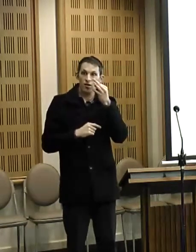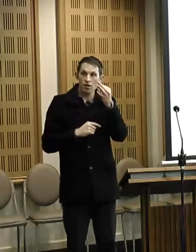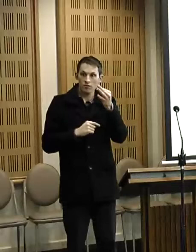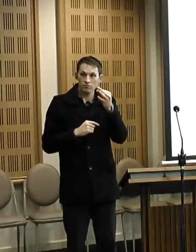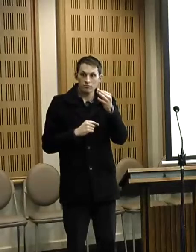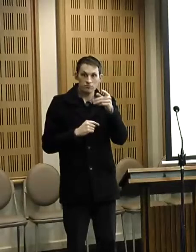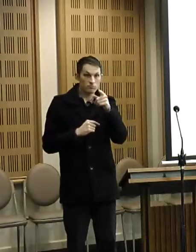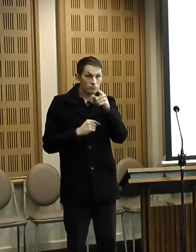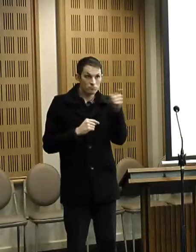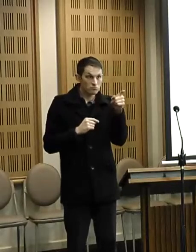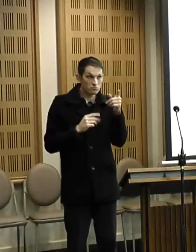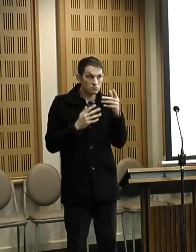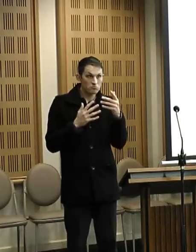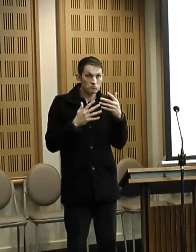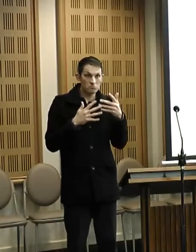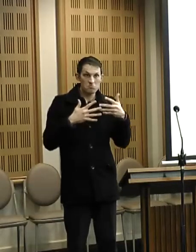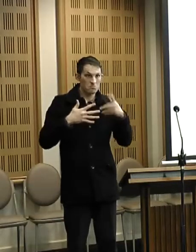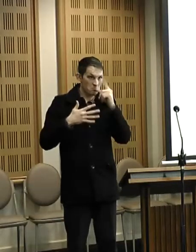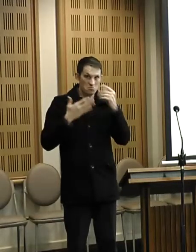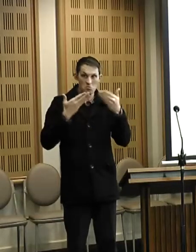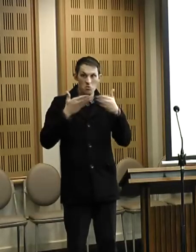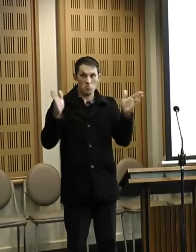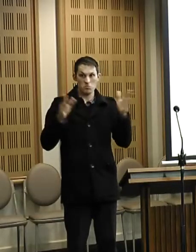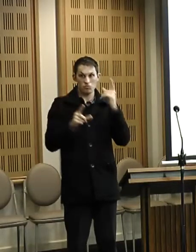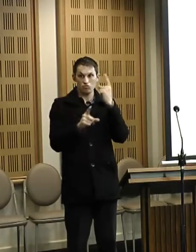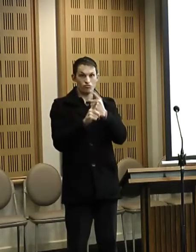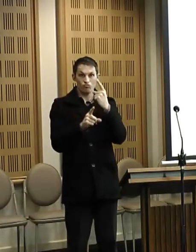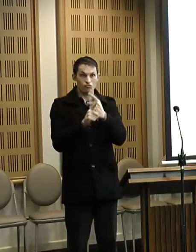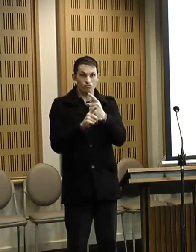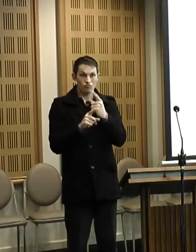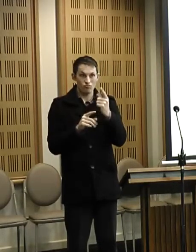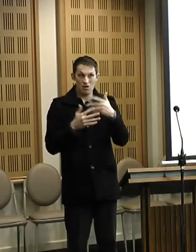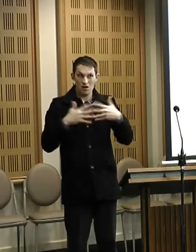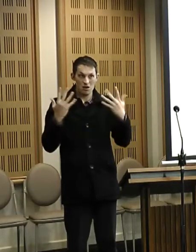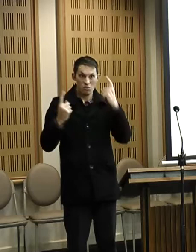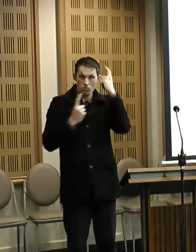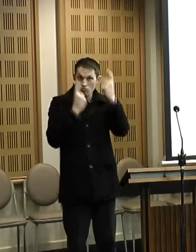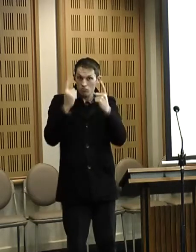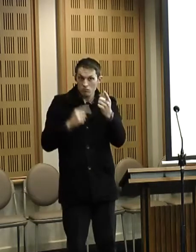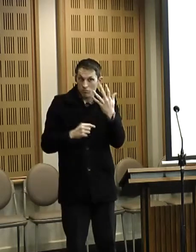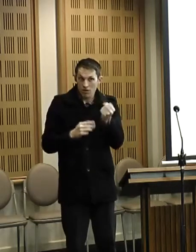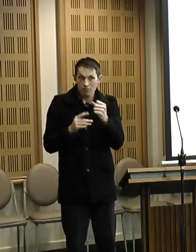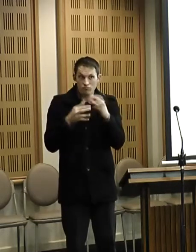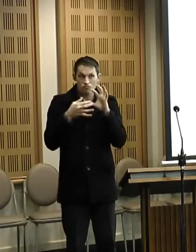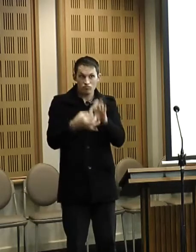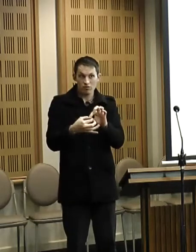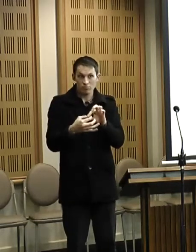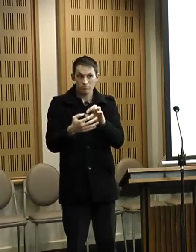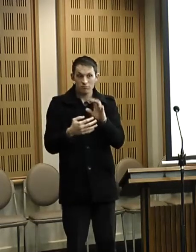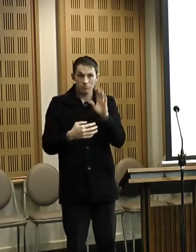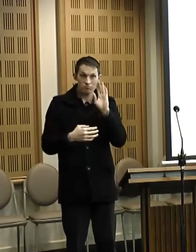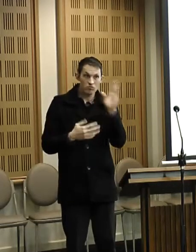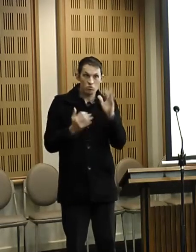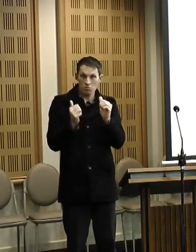free for all basically. So um, put your hand up and our wonderful microphone people will get to you and um, any comments or questions are